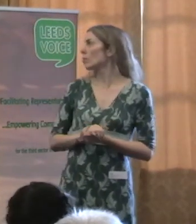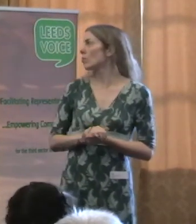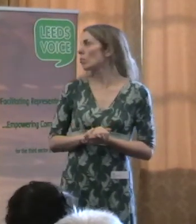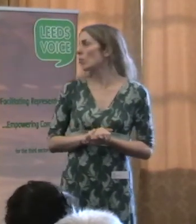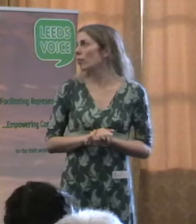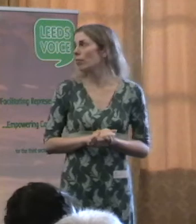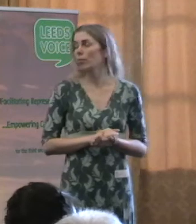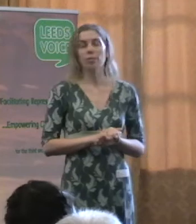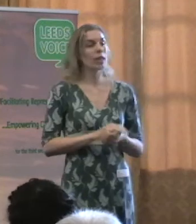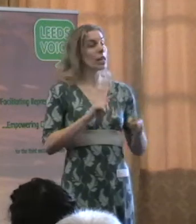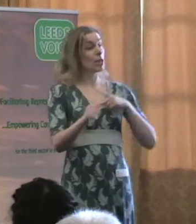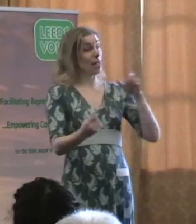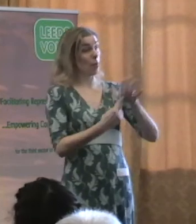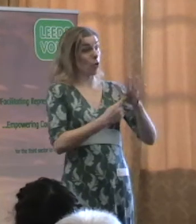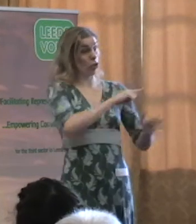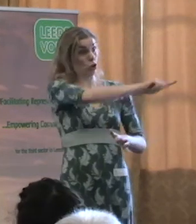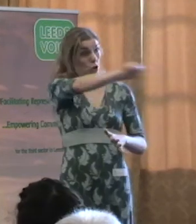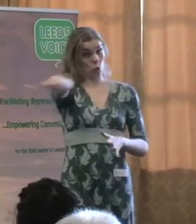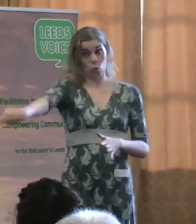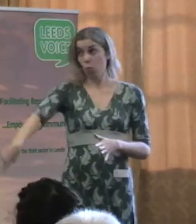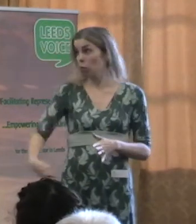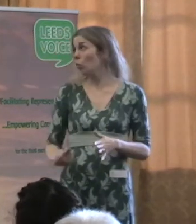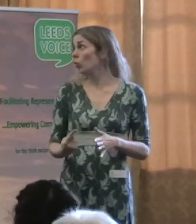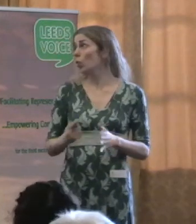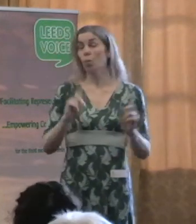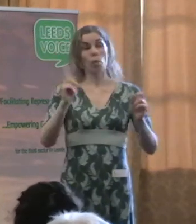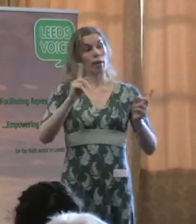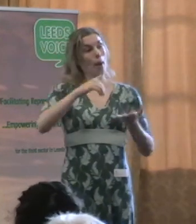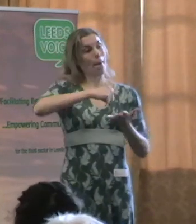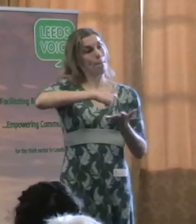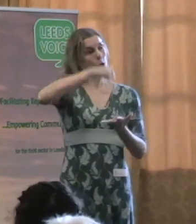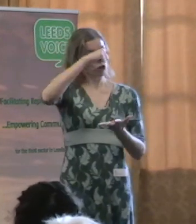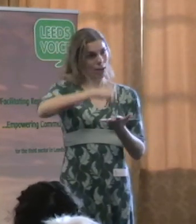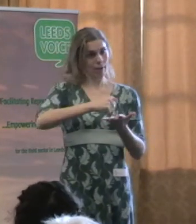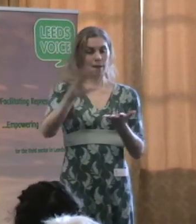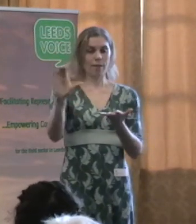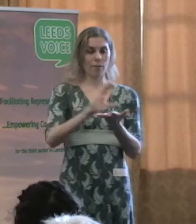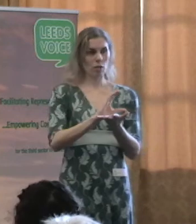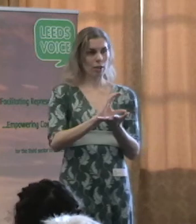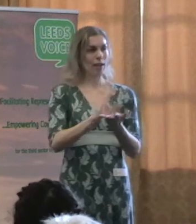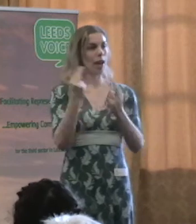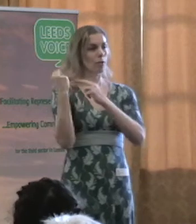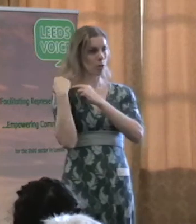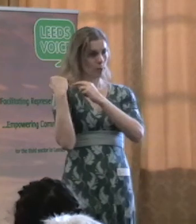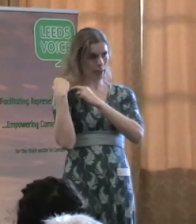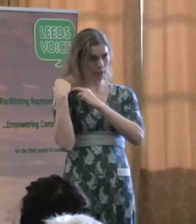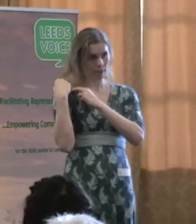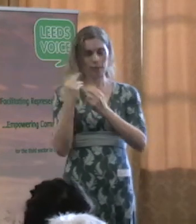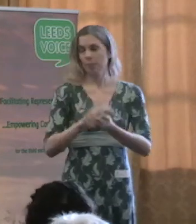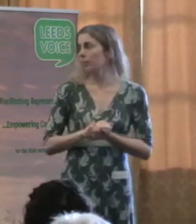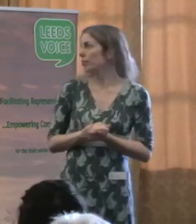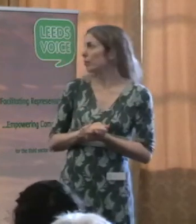probably particularly important to yourselves, is going to be about budget and funding and responsibilities. Next overhead.